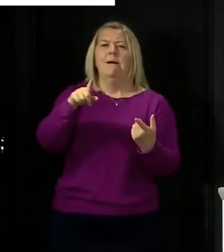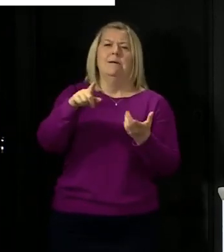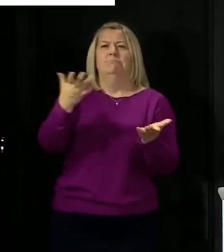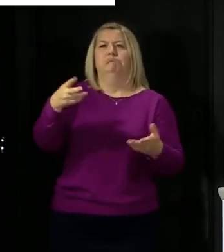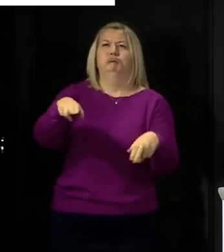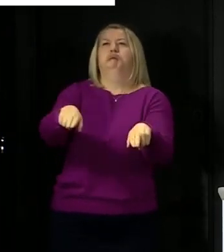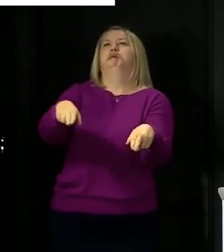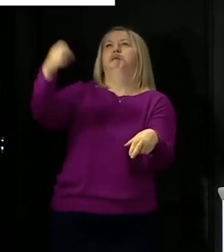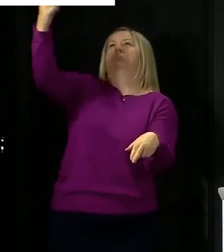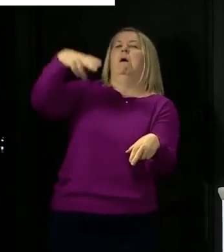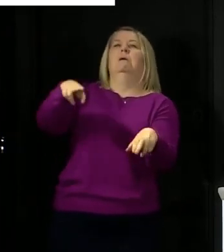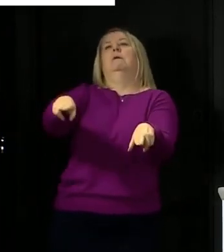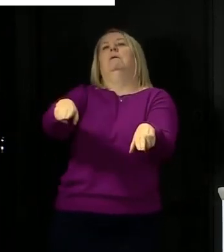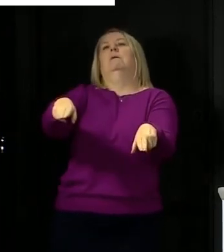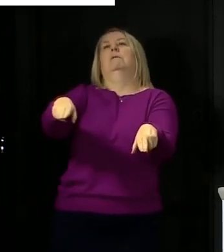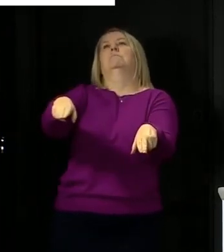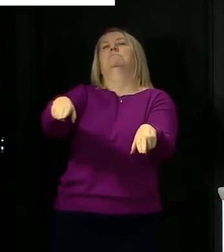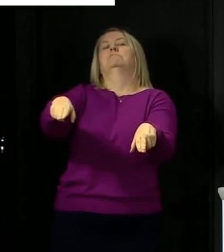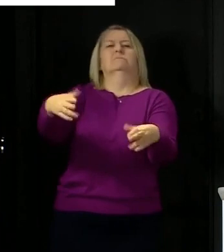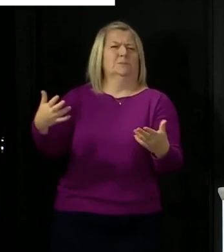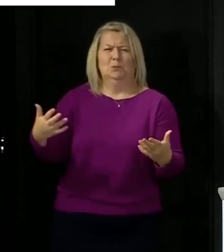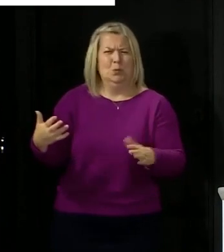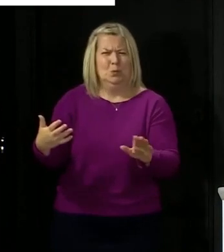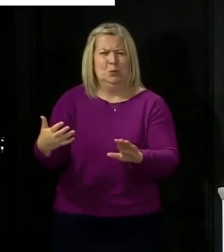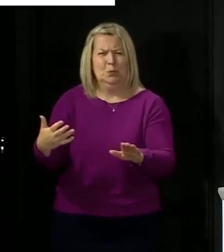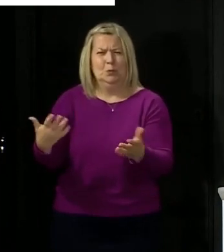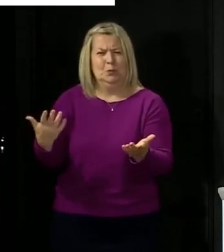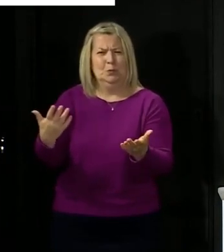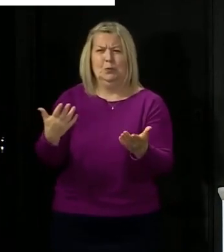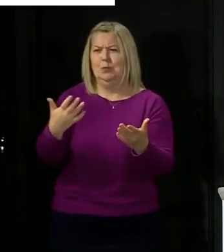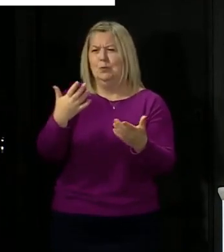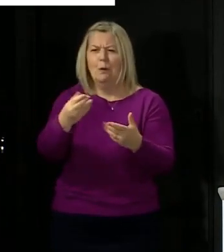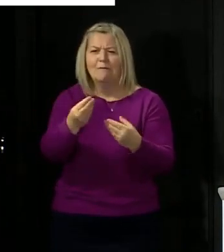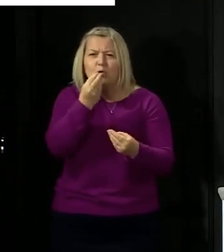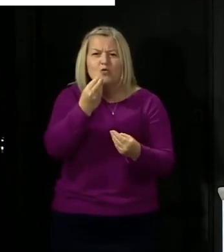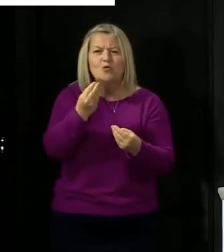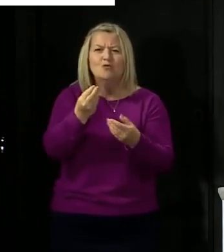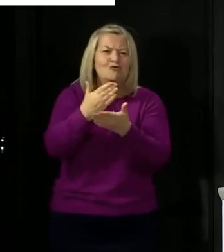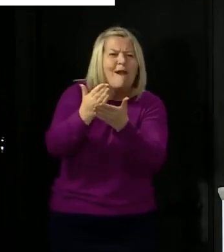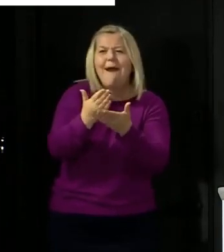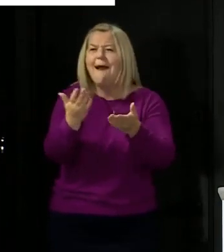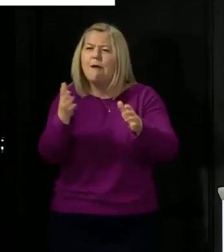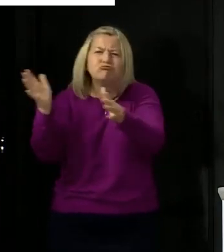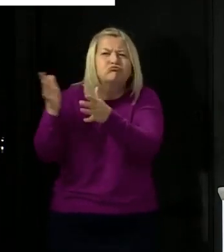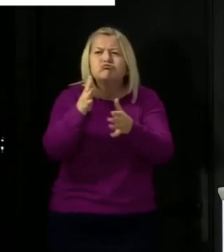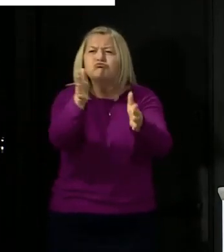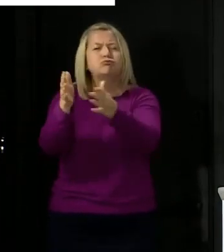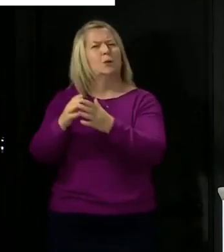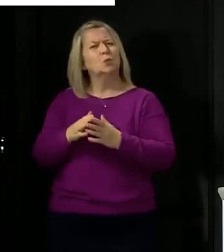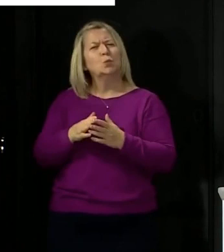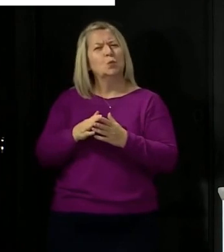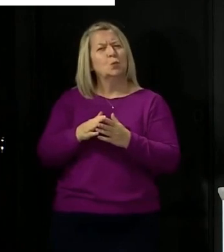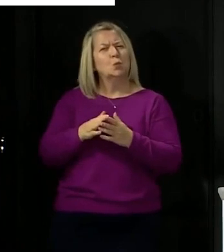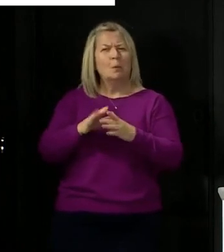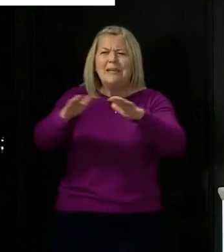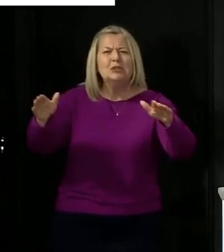really doesn't give people a licence to meet up at the park or at the beach. It is one very minor change, but I think